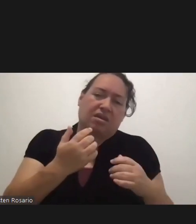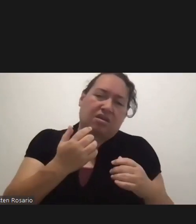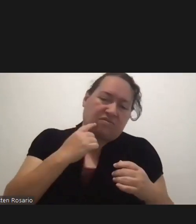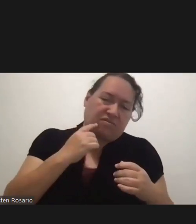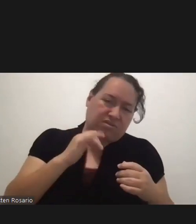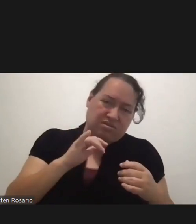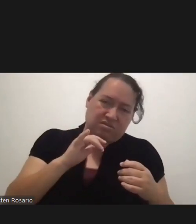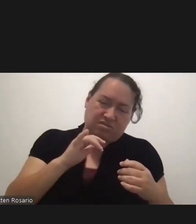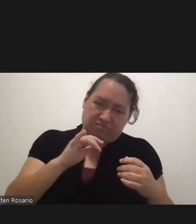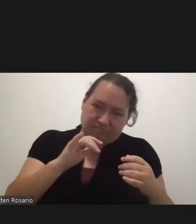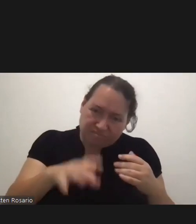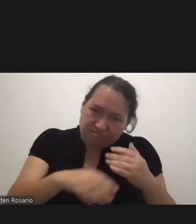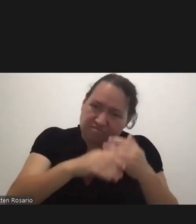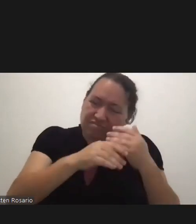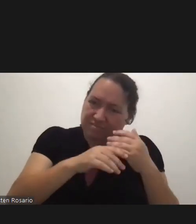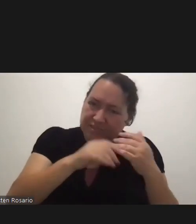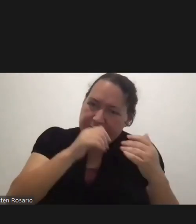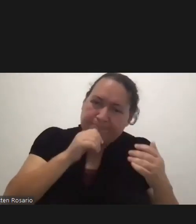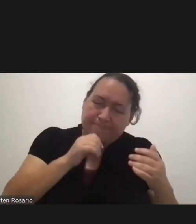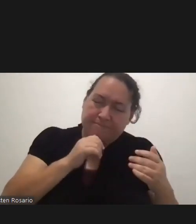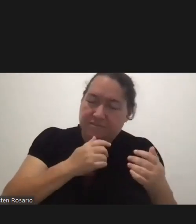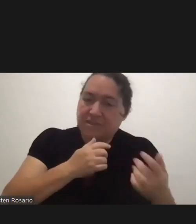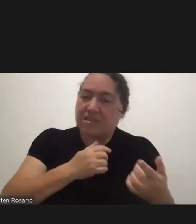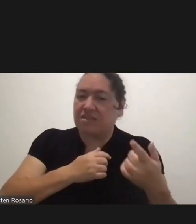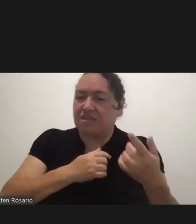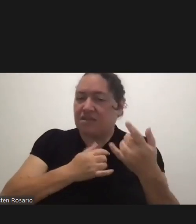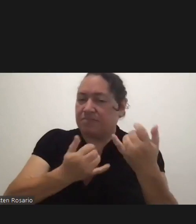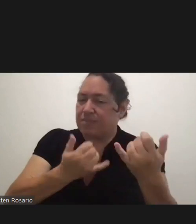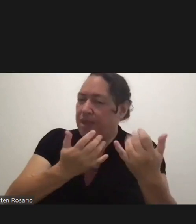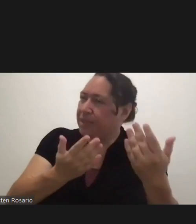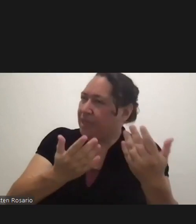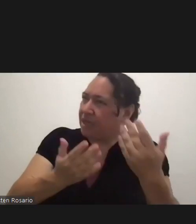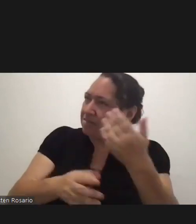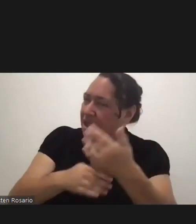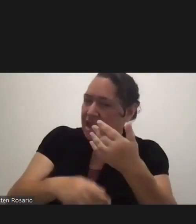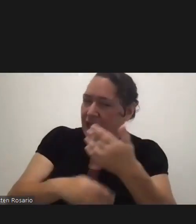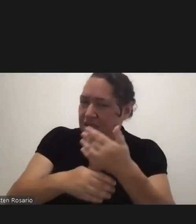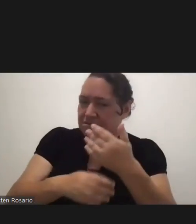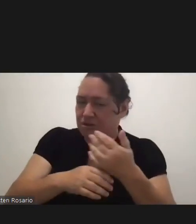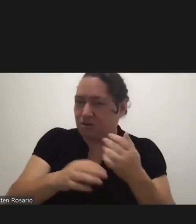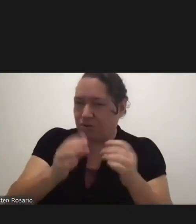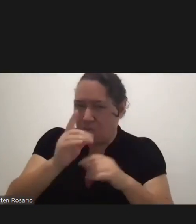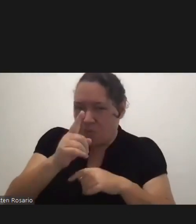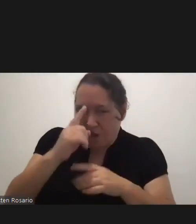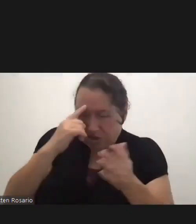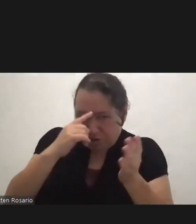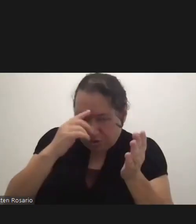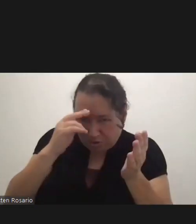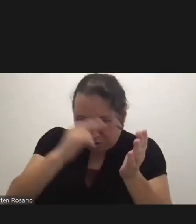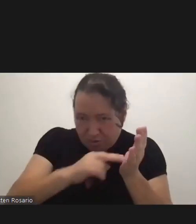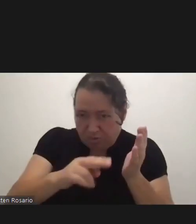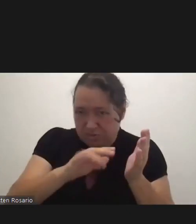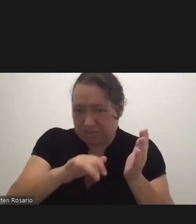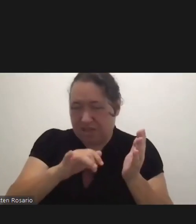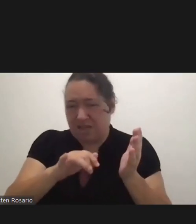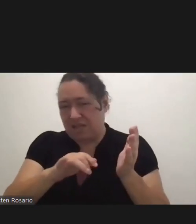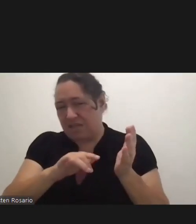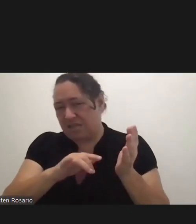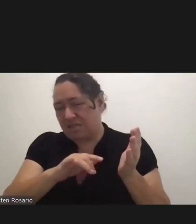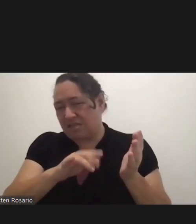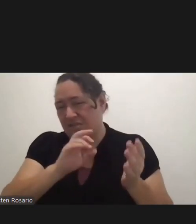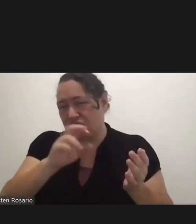maybe one note here that this travel protocol is